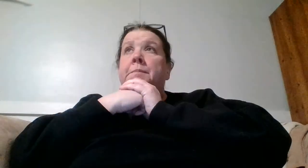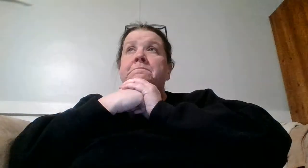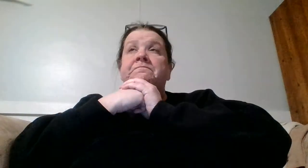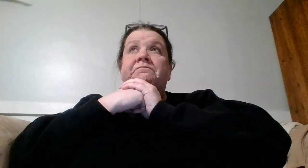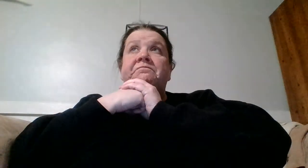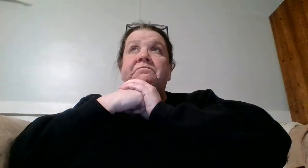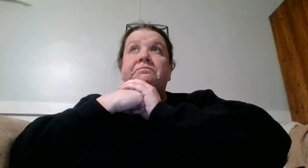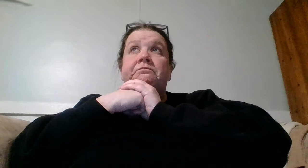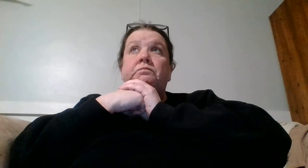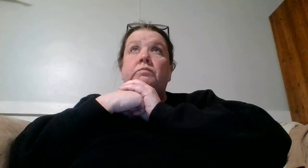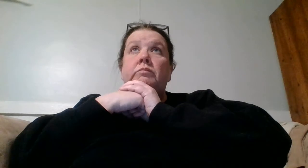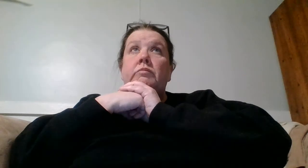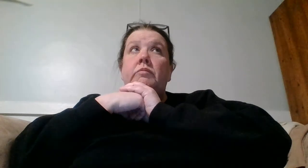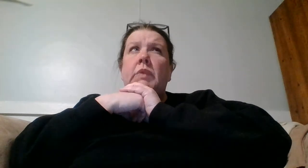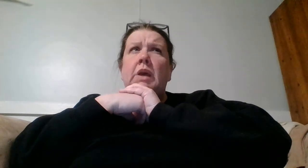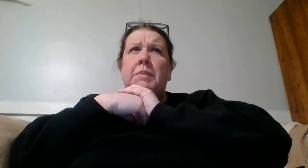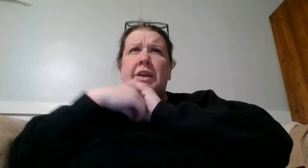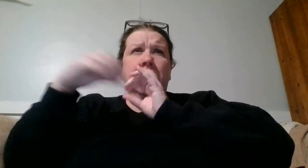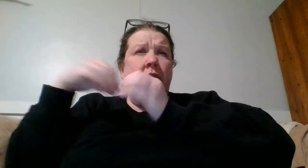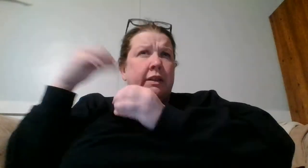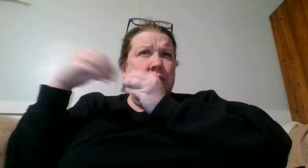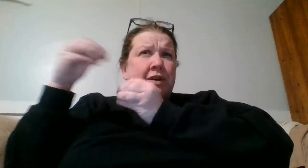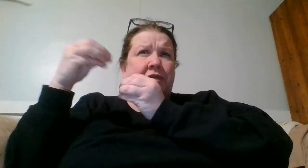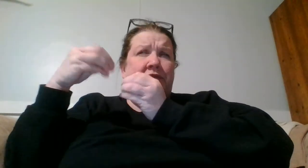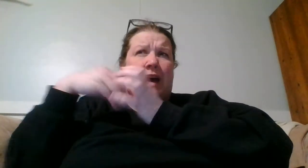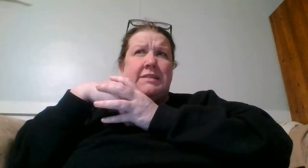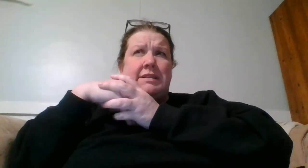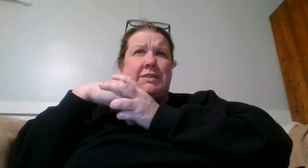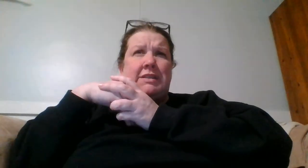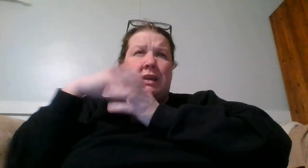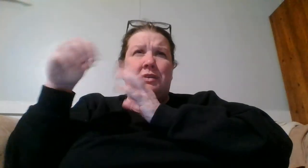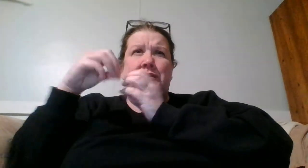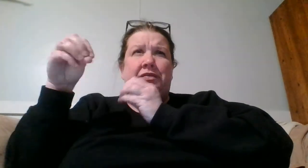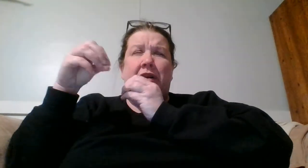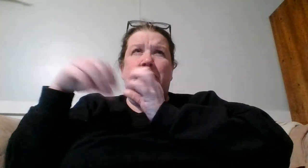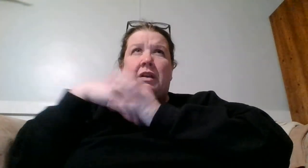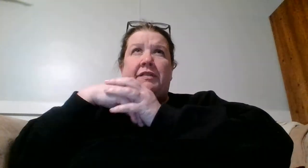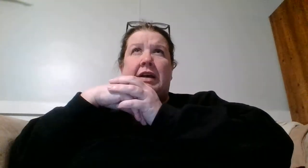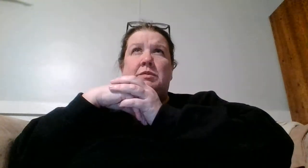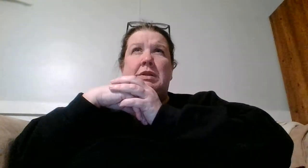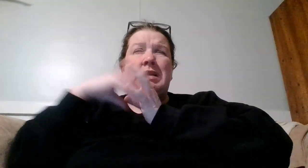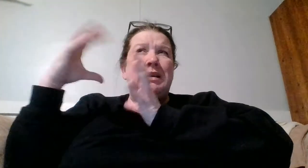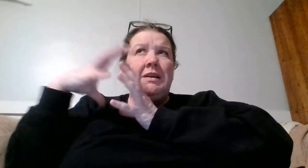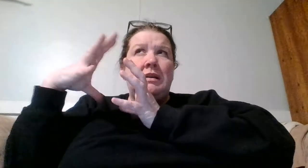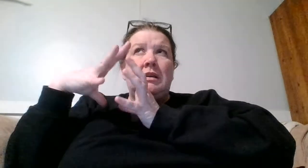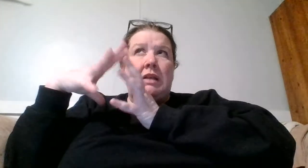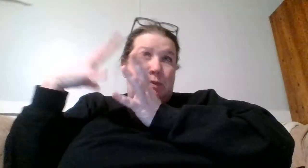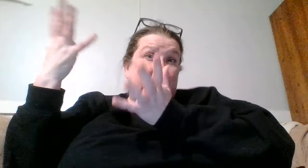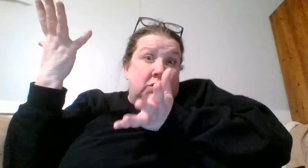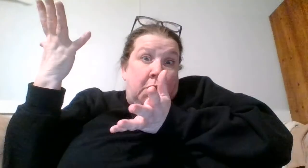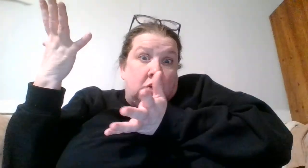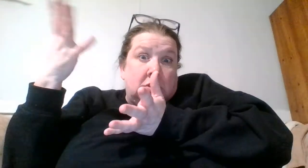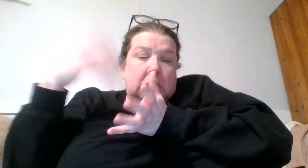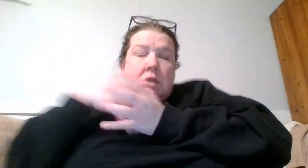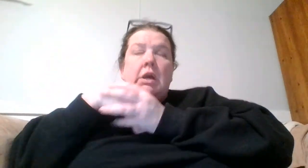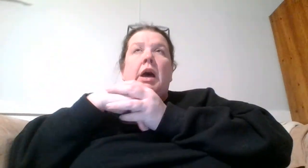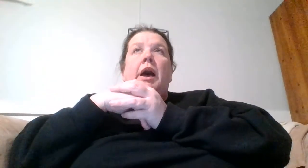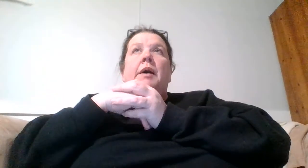but they're like those are fast stitches like those are fun little fast ones that's why they're smalls um